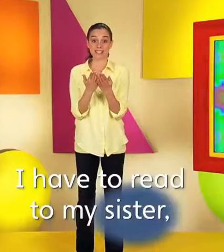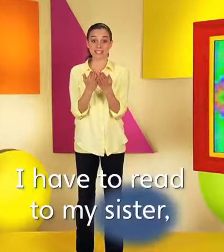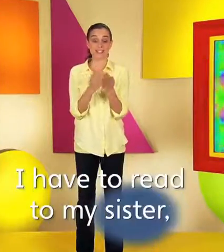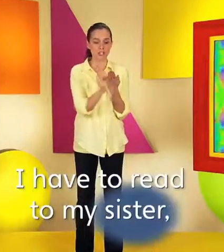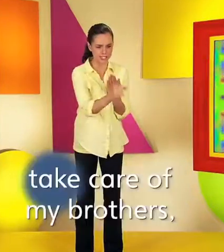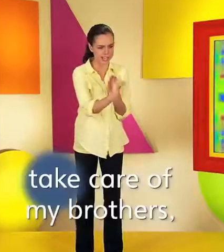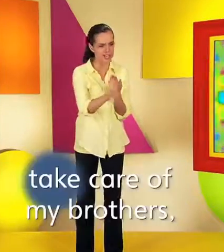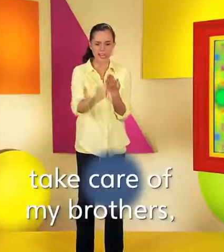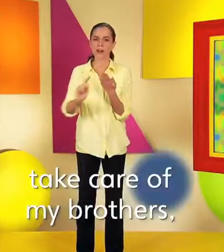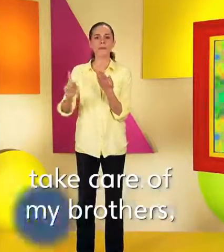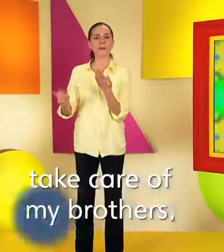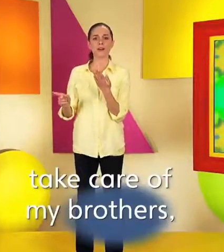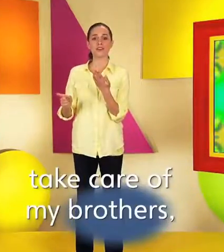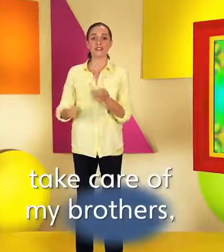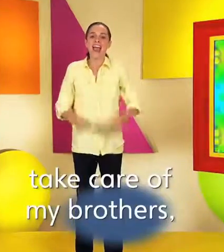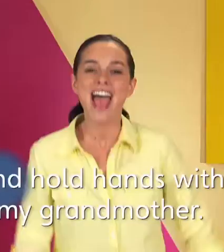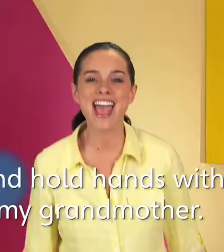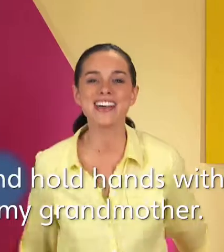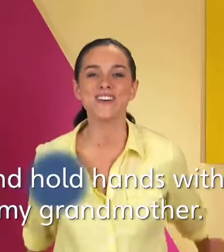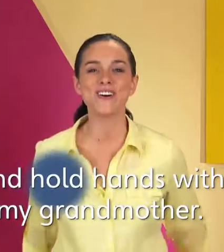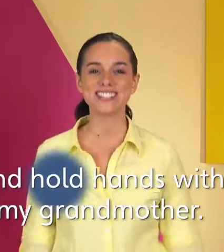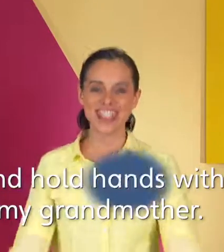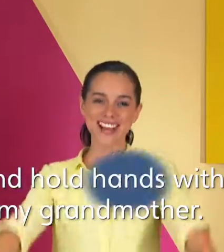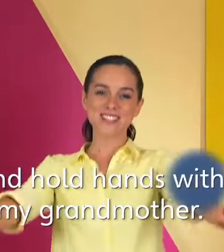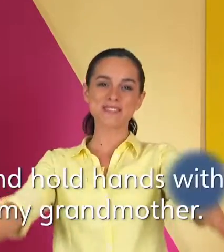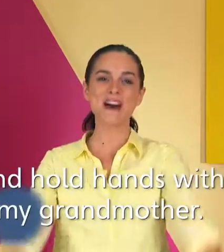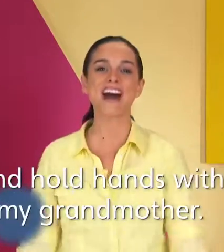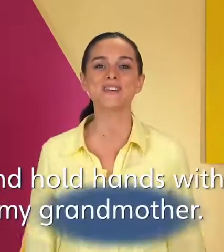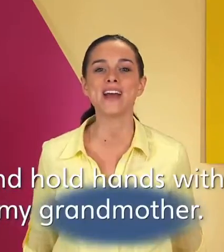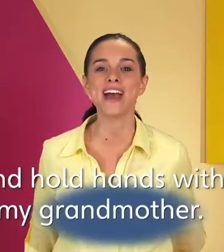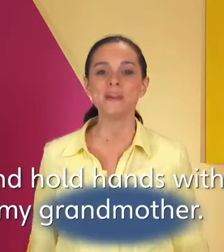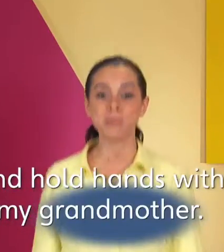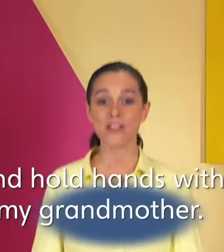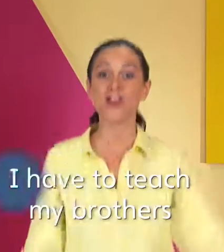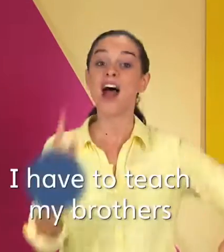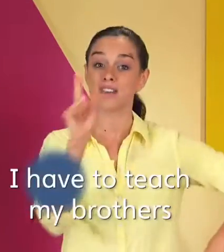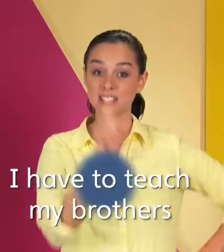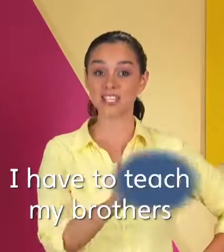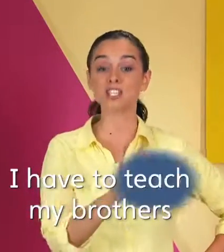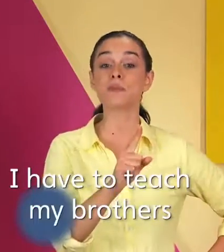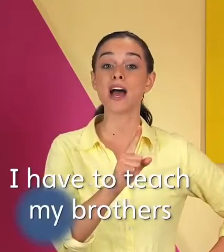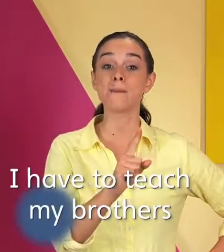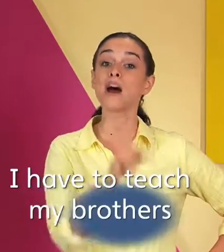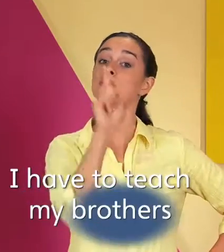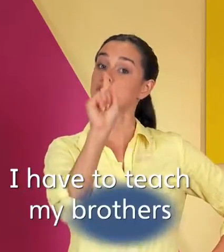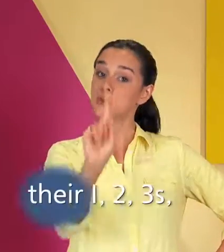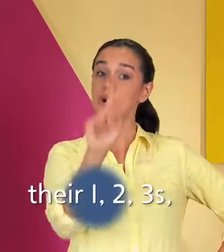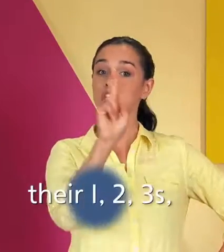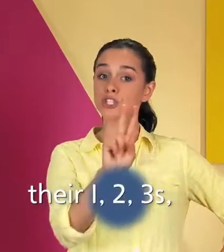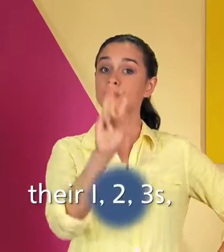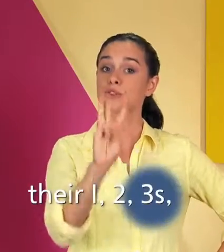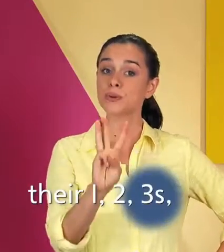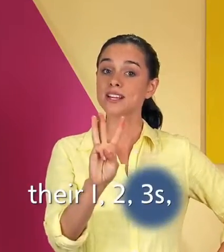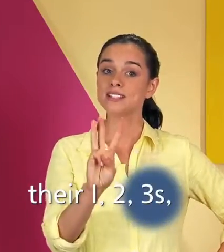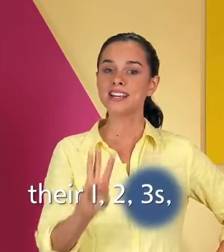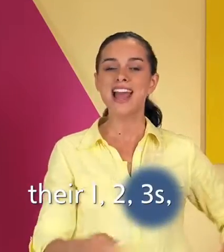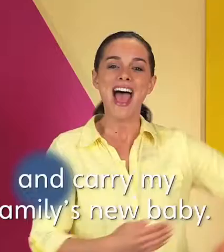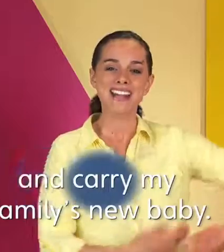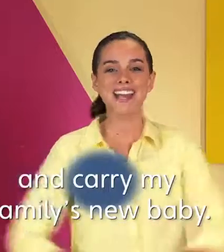my sister Take care of my brothers And hold hands with my grandmother I have to teach my brothers their one-two-threes And